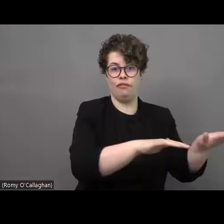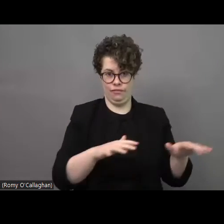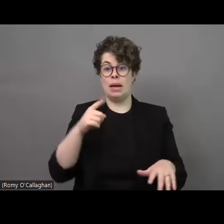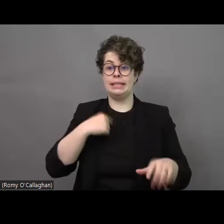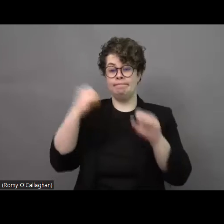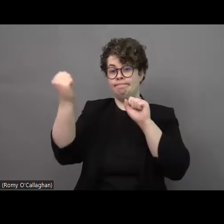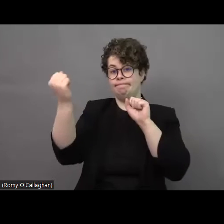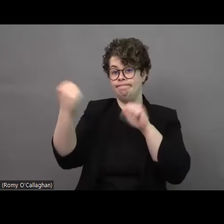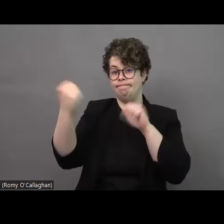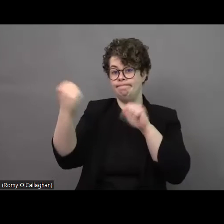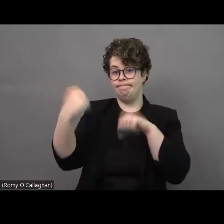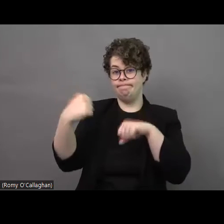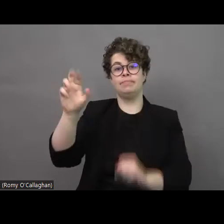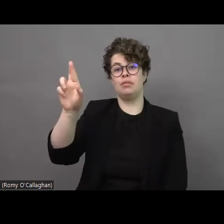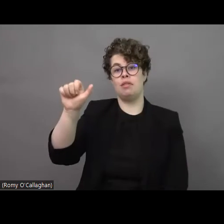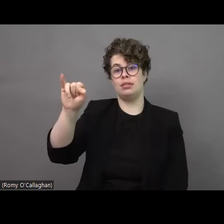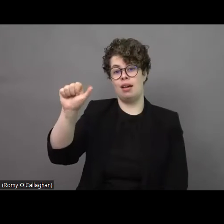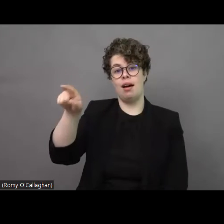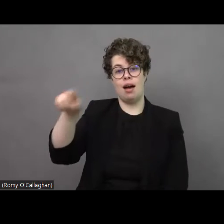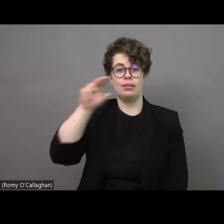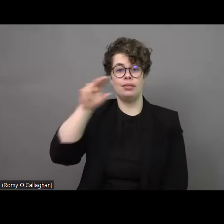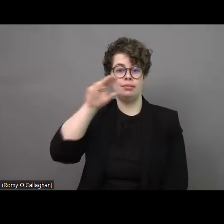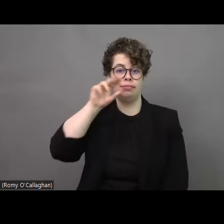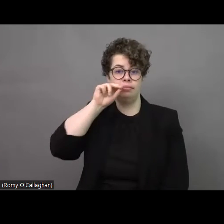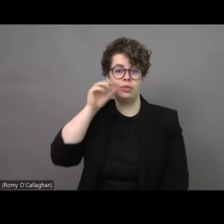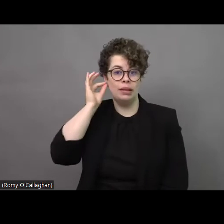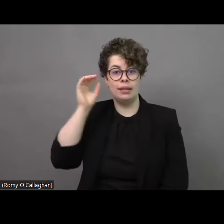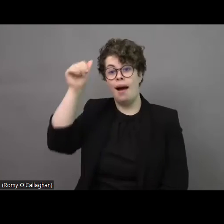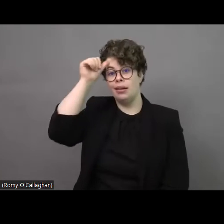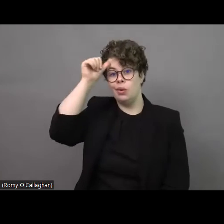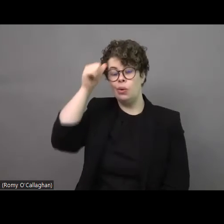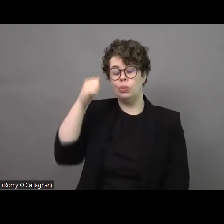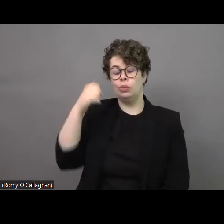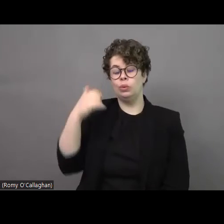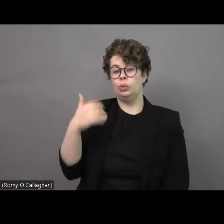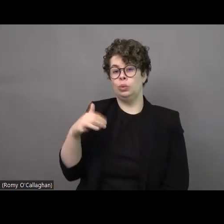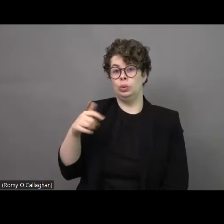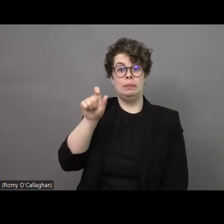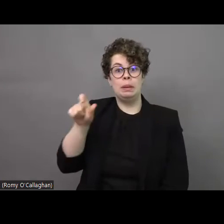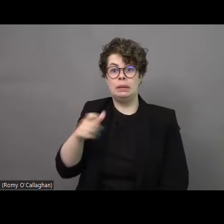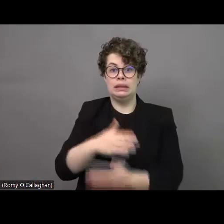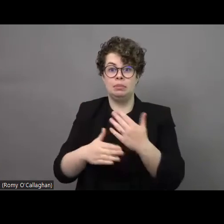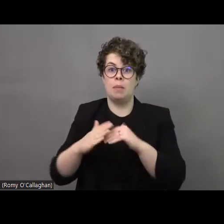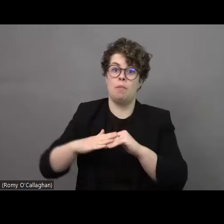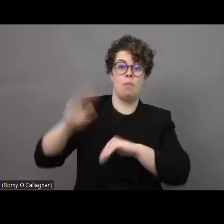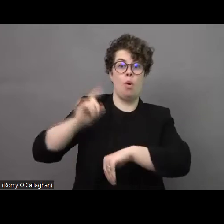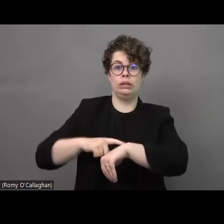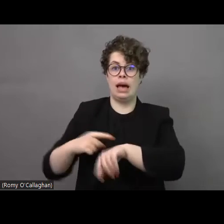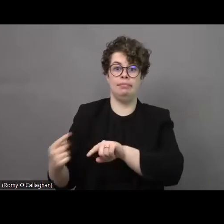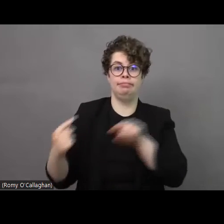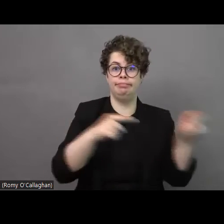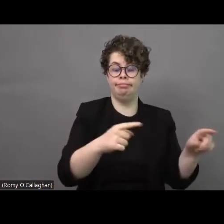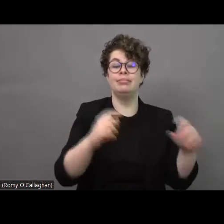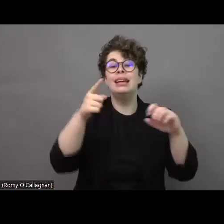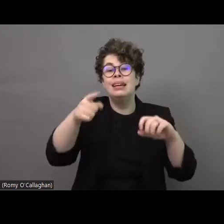Mrs Kravchenko I know how much time it takes now these days to move let's say I